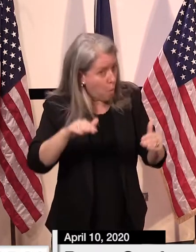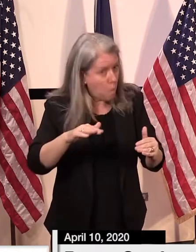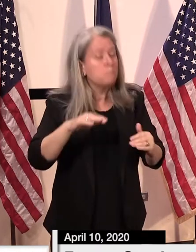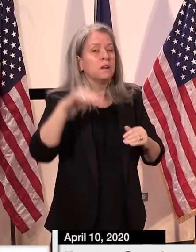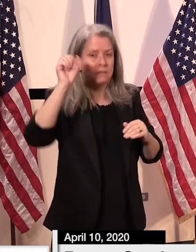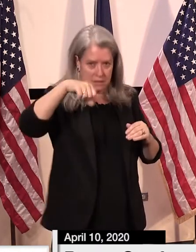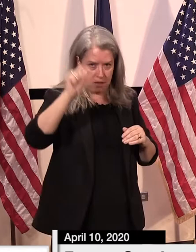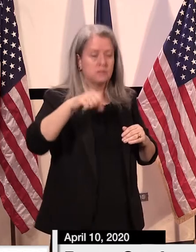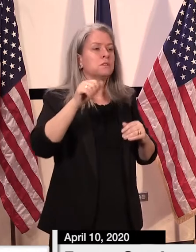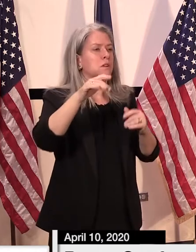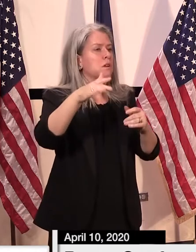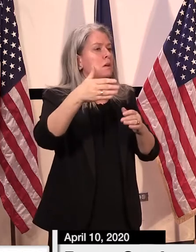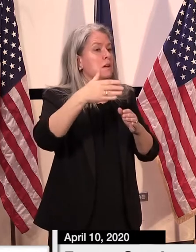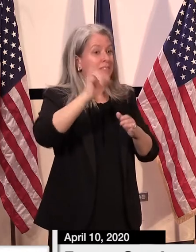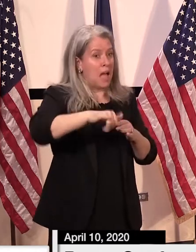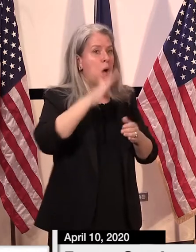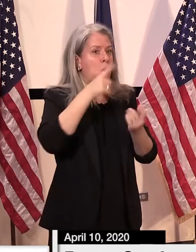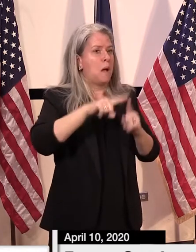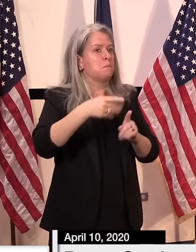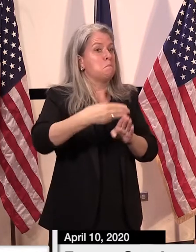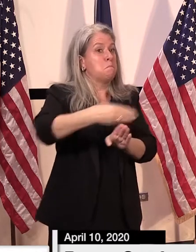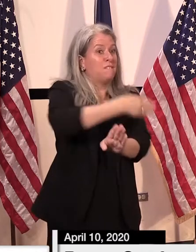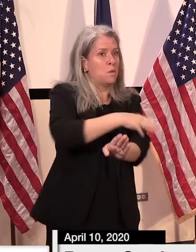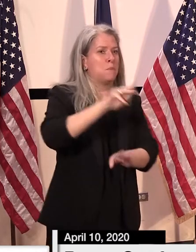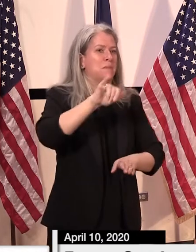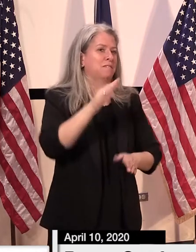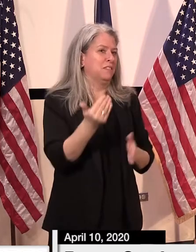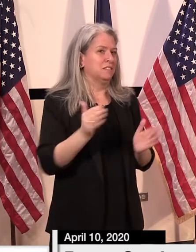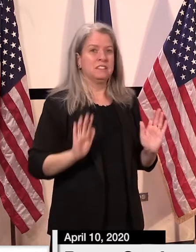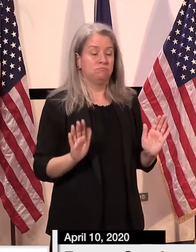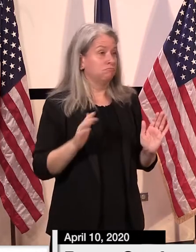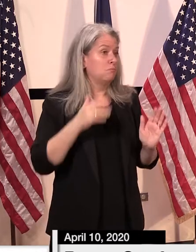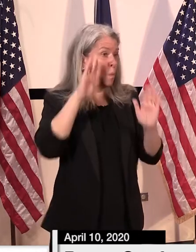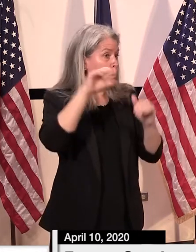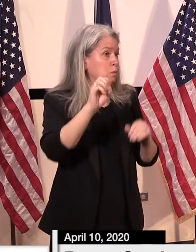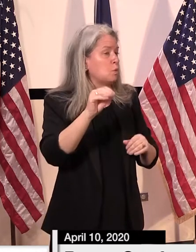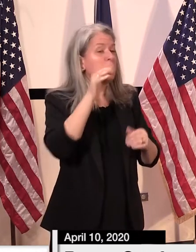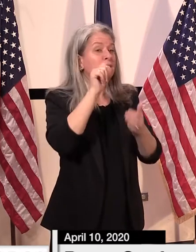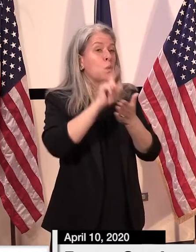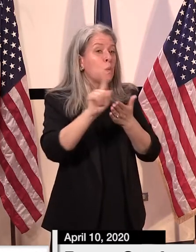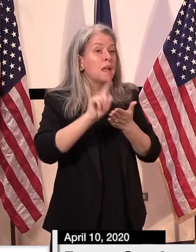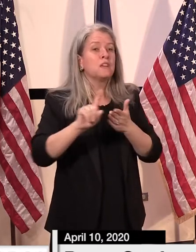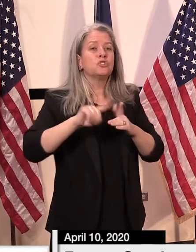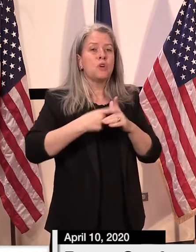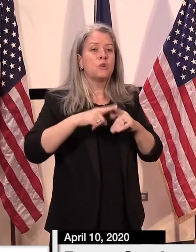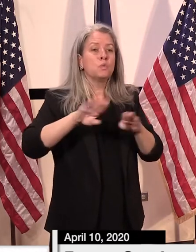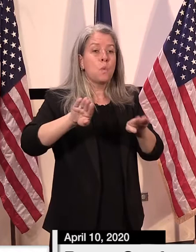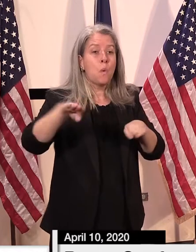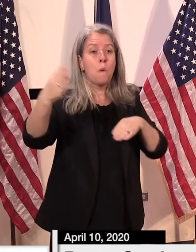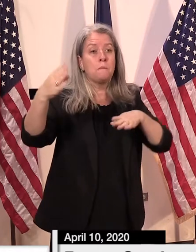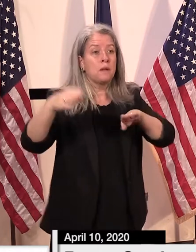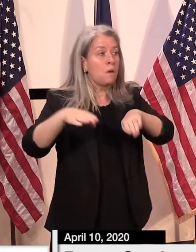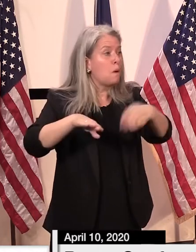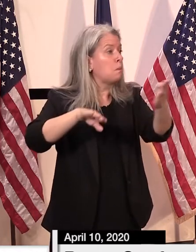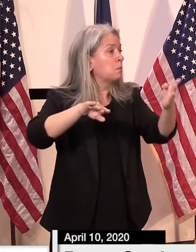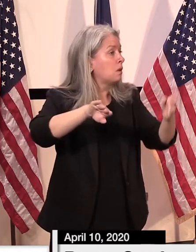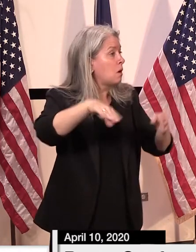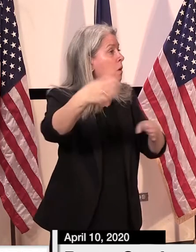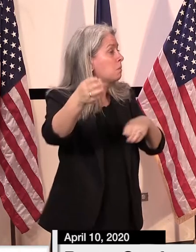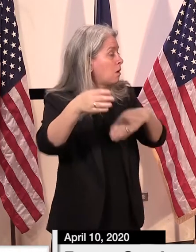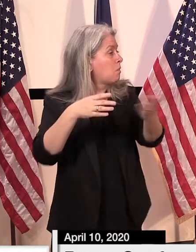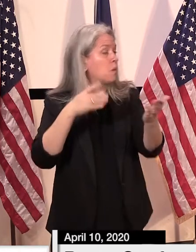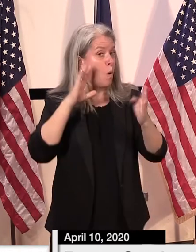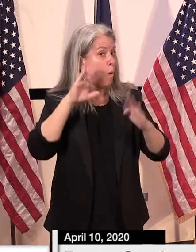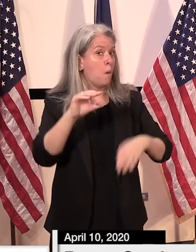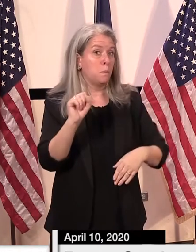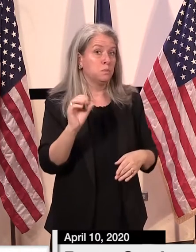opportunity to do that. We'll be announcing some of those on a weekly basis as we receive the information. If we continue to